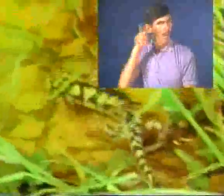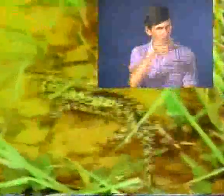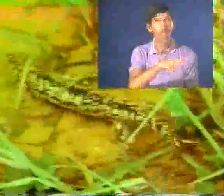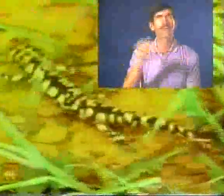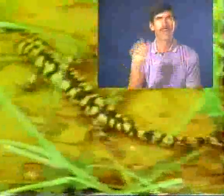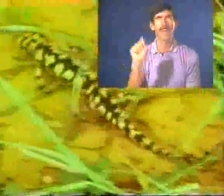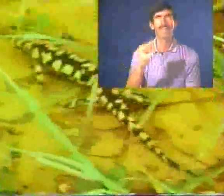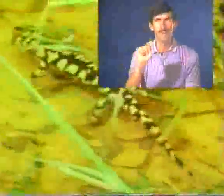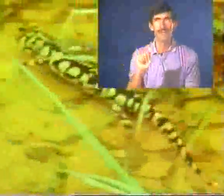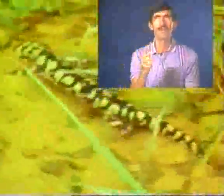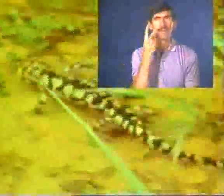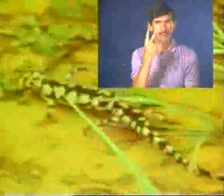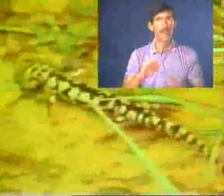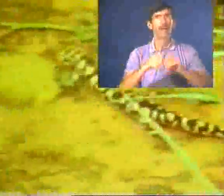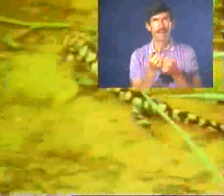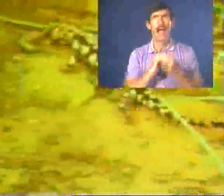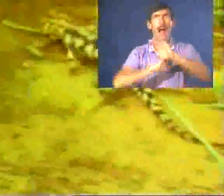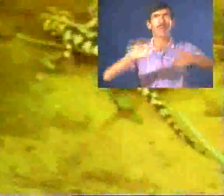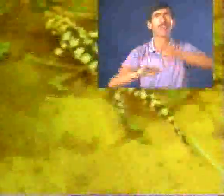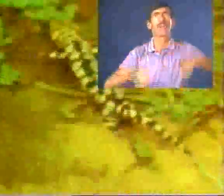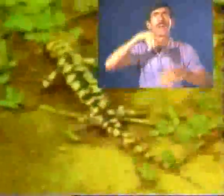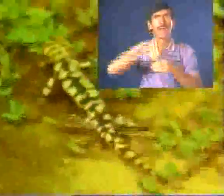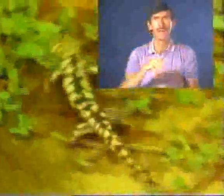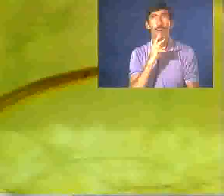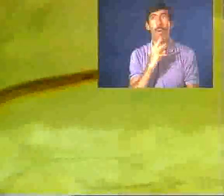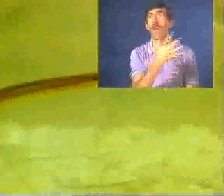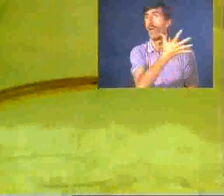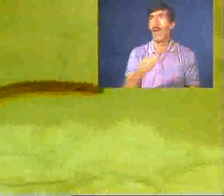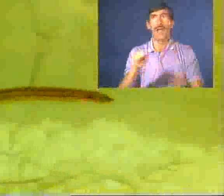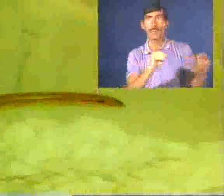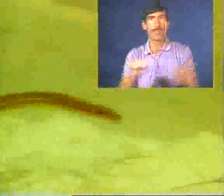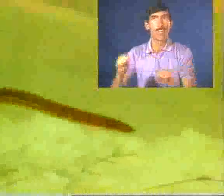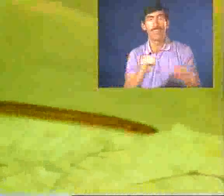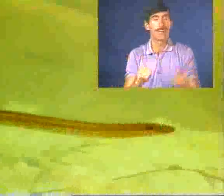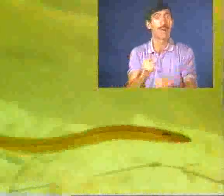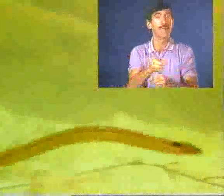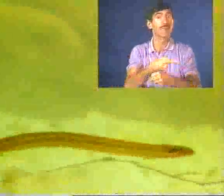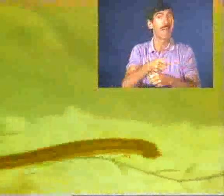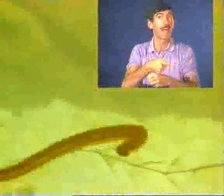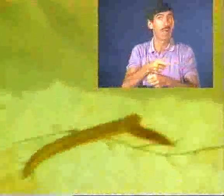Watch the amphibians, see how it's swimming in the water, by the movement of its tail.